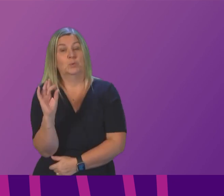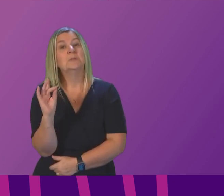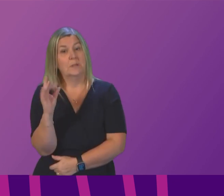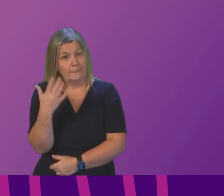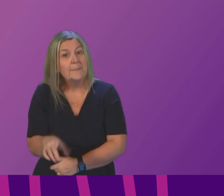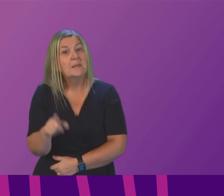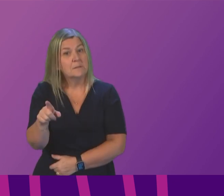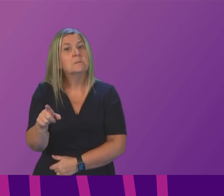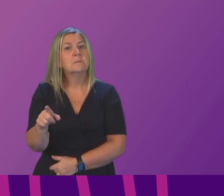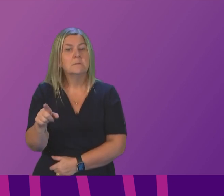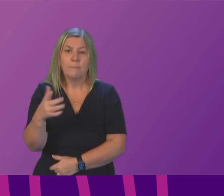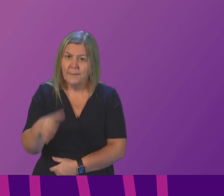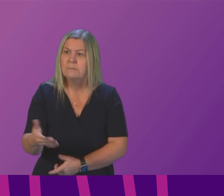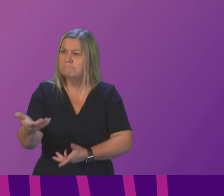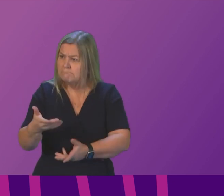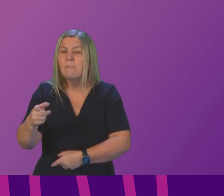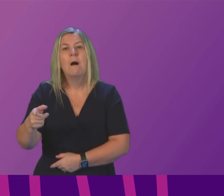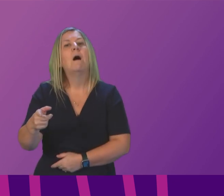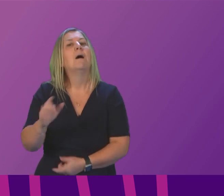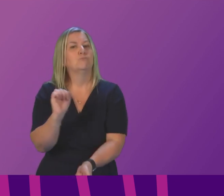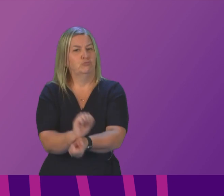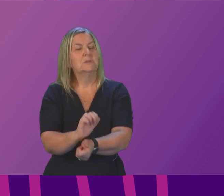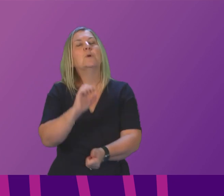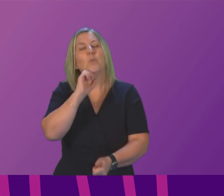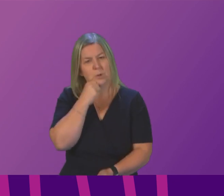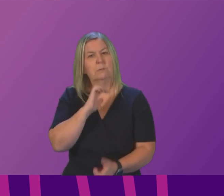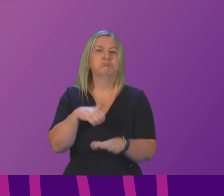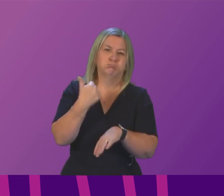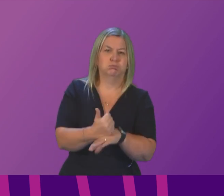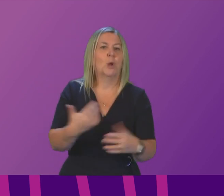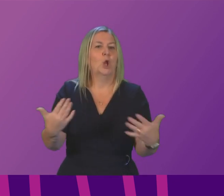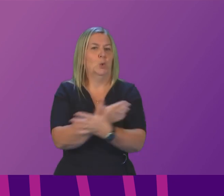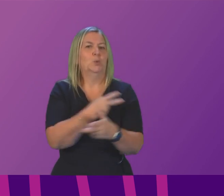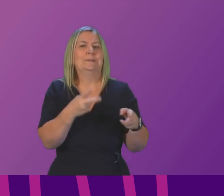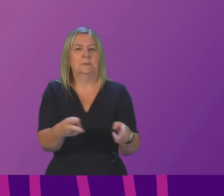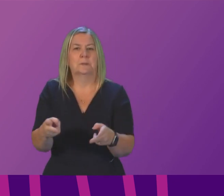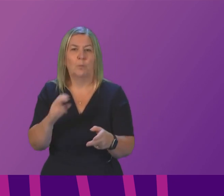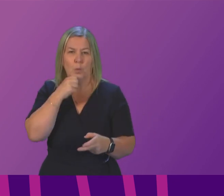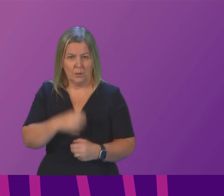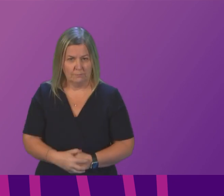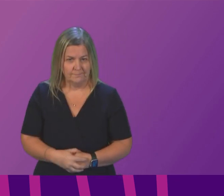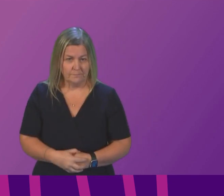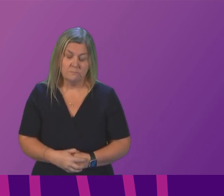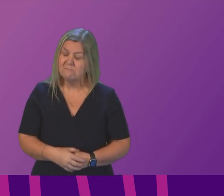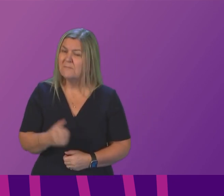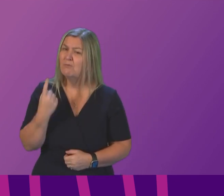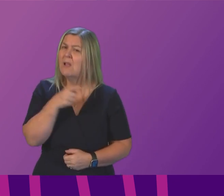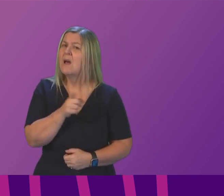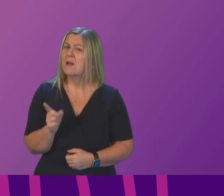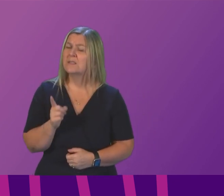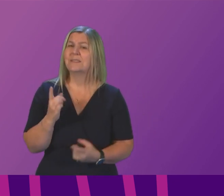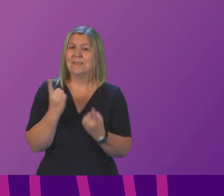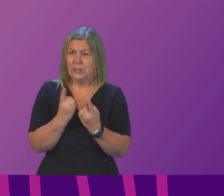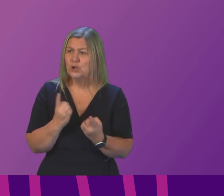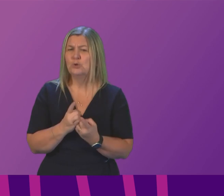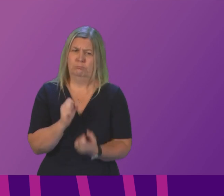consideration the prison service now will be implementing this change I recognise that on particularly issues